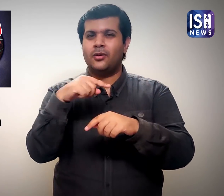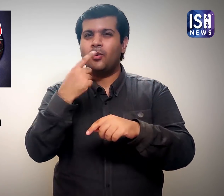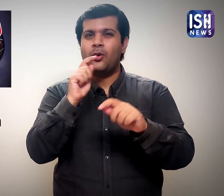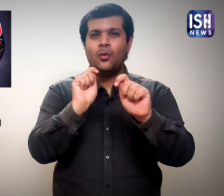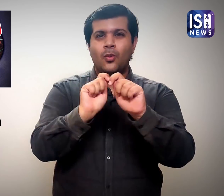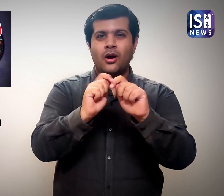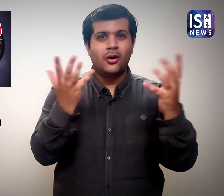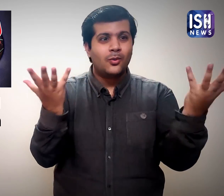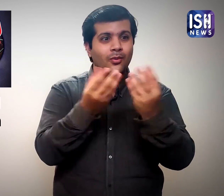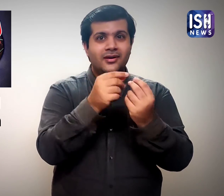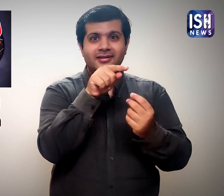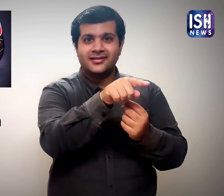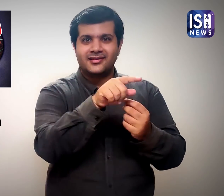Blood tests found